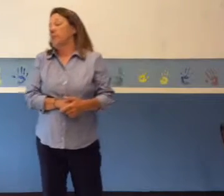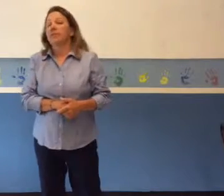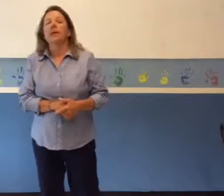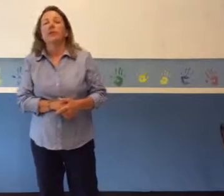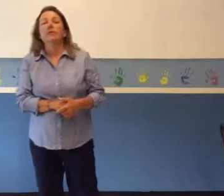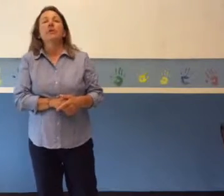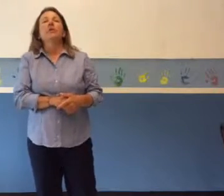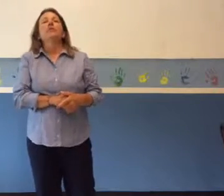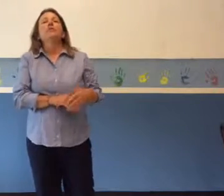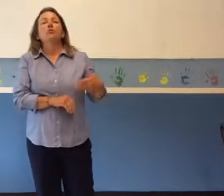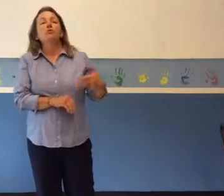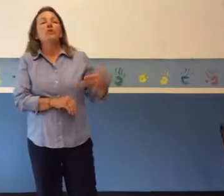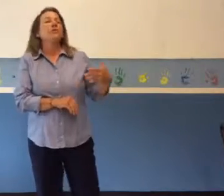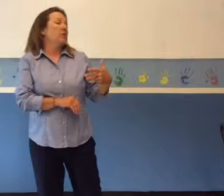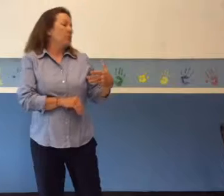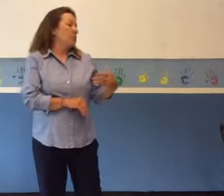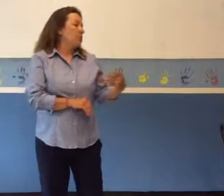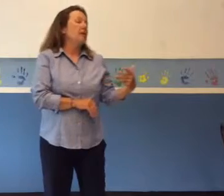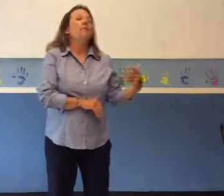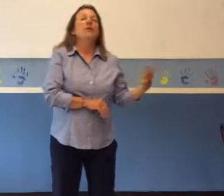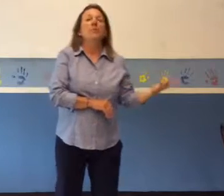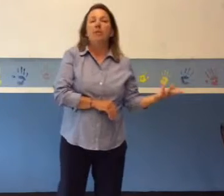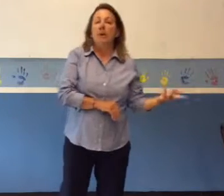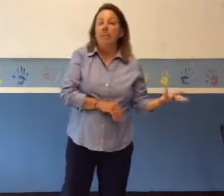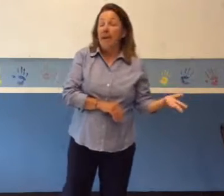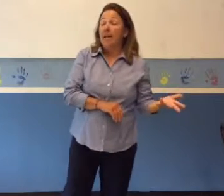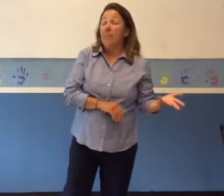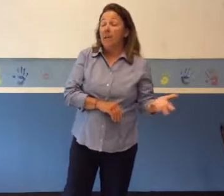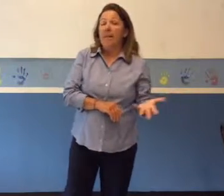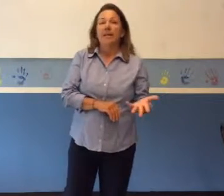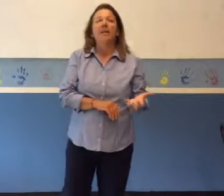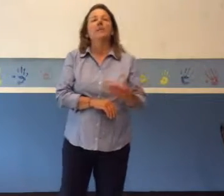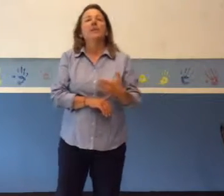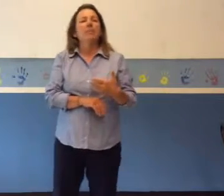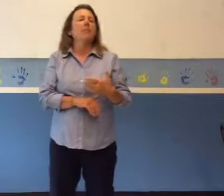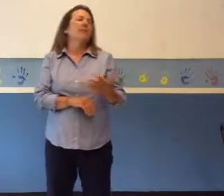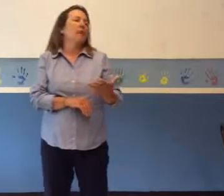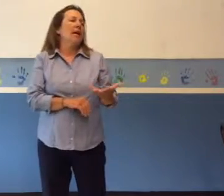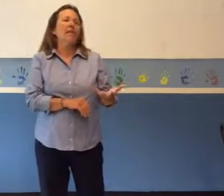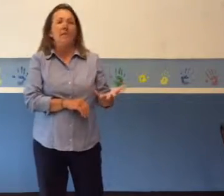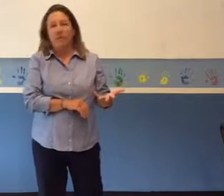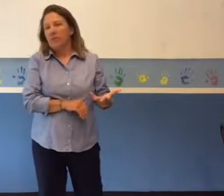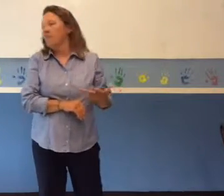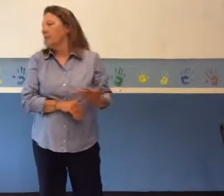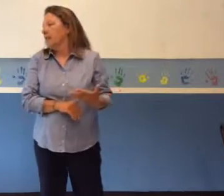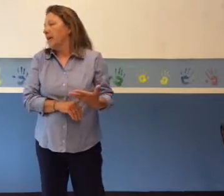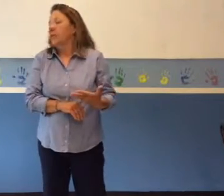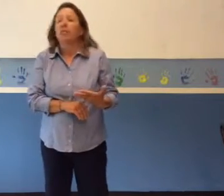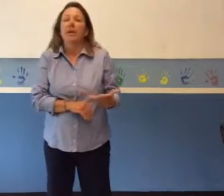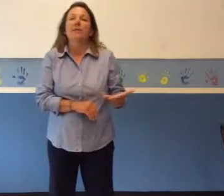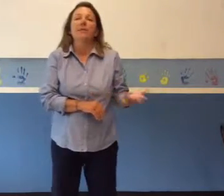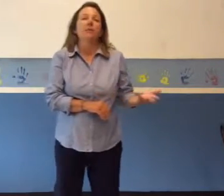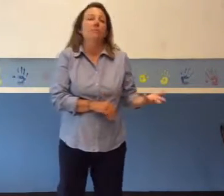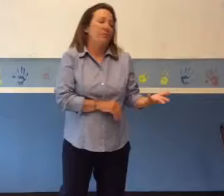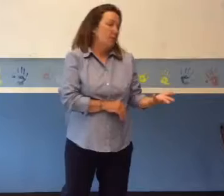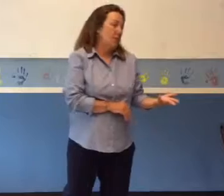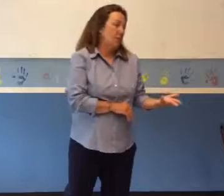than tenure. School districts using a Merit Pay plan typically create a system for evaluating teacher performance.